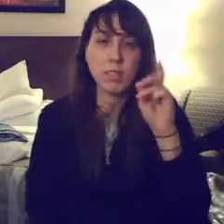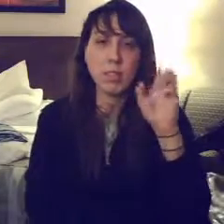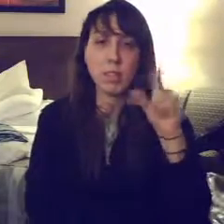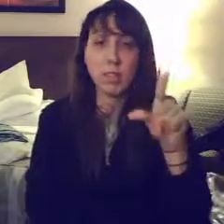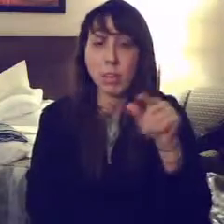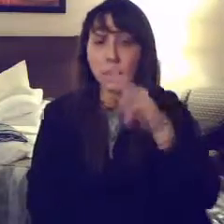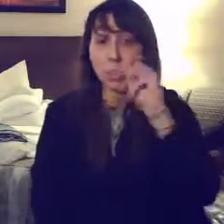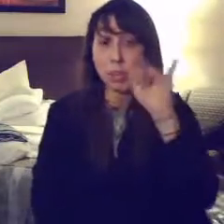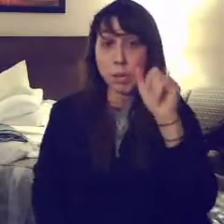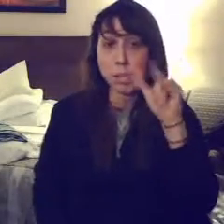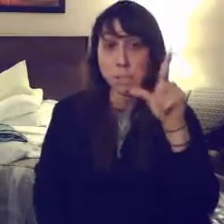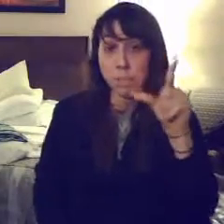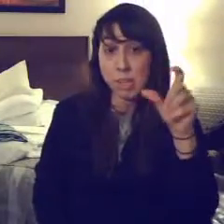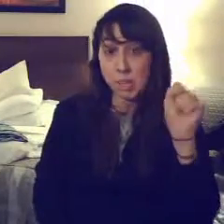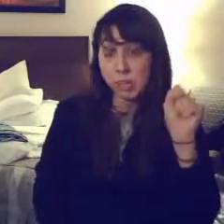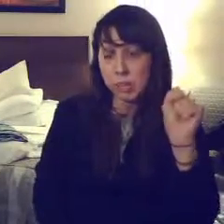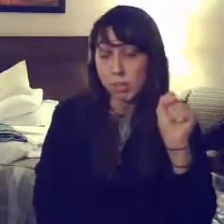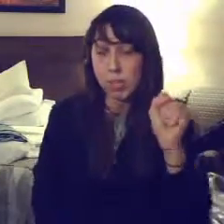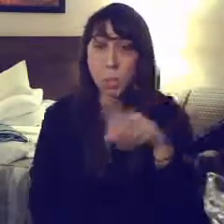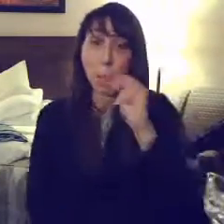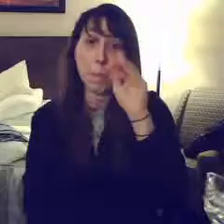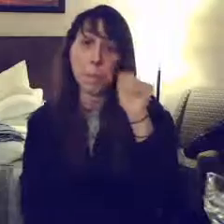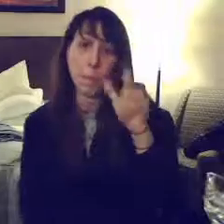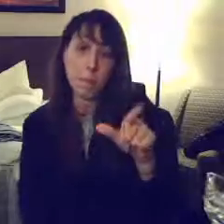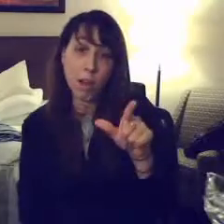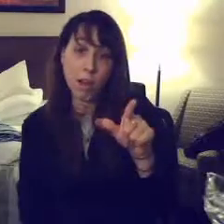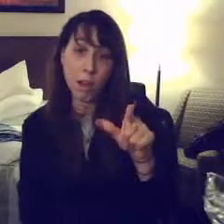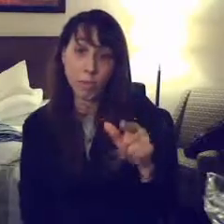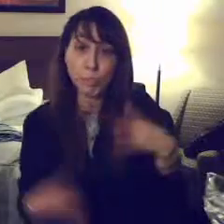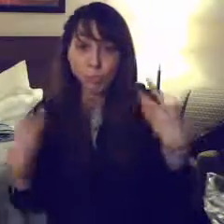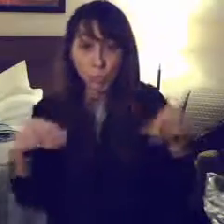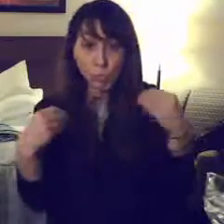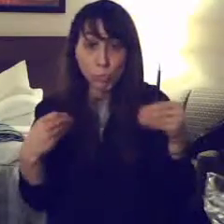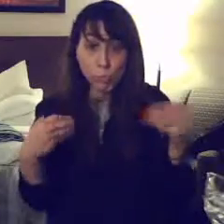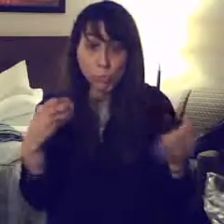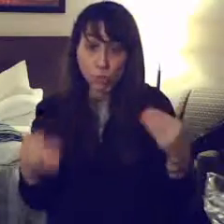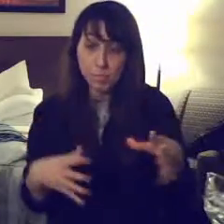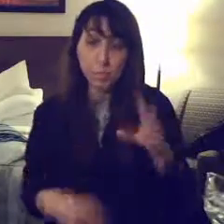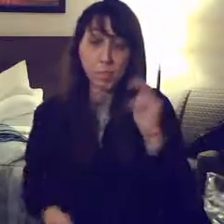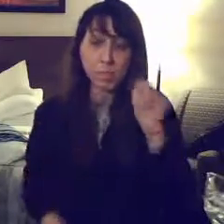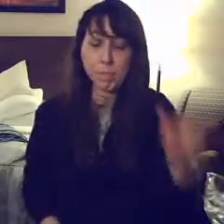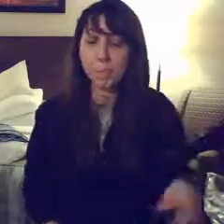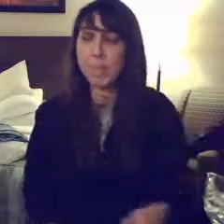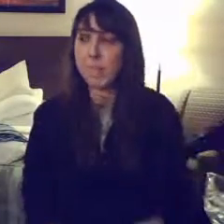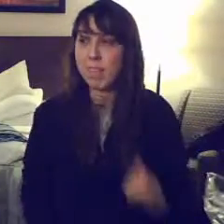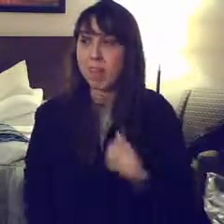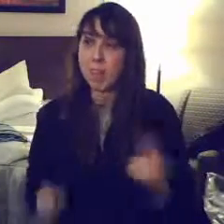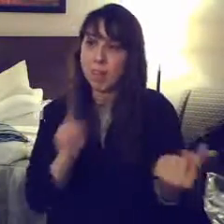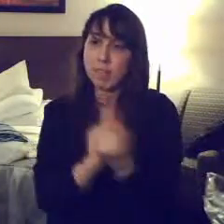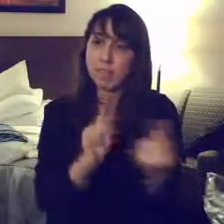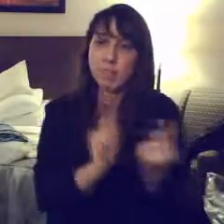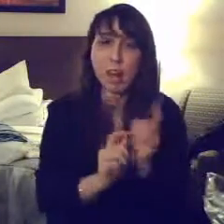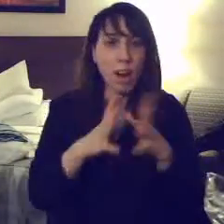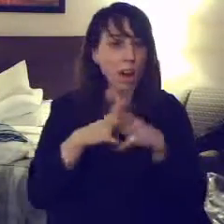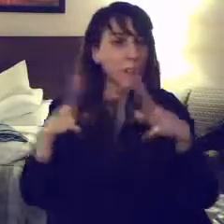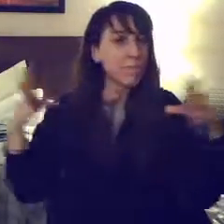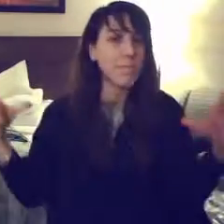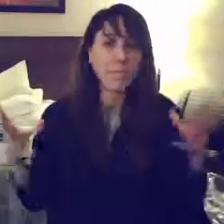giving and so loving. She loves creating memories for people. She lives in their lives just doing something that she loves. She's a good